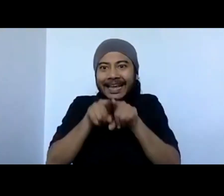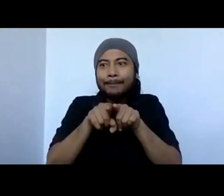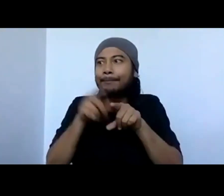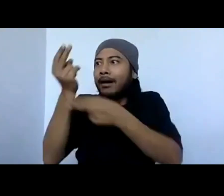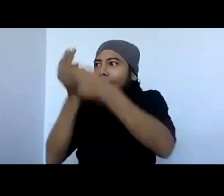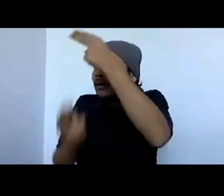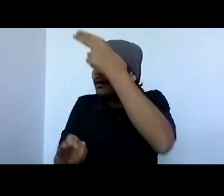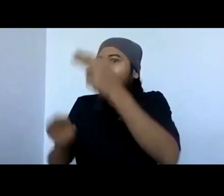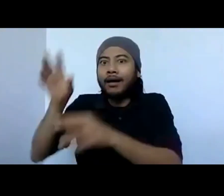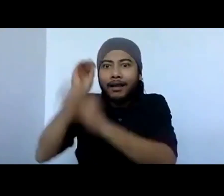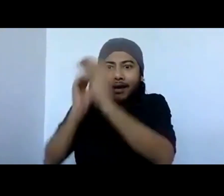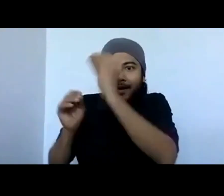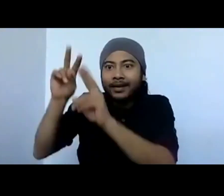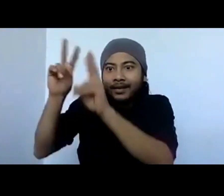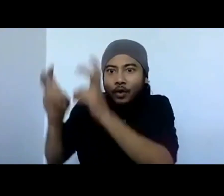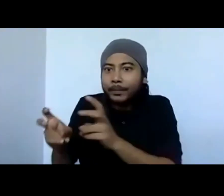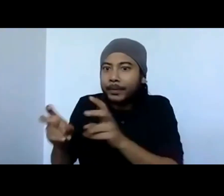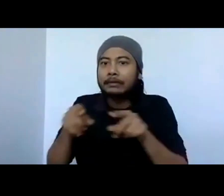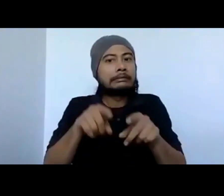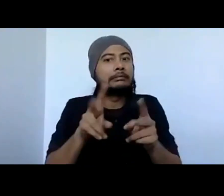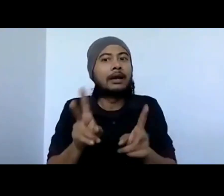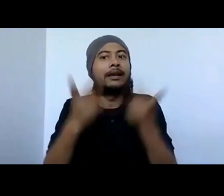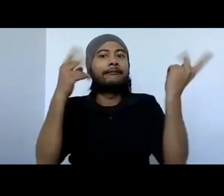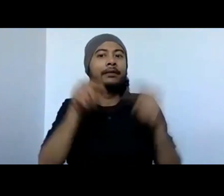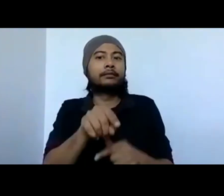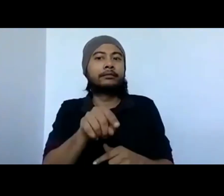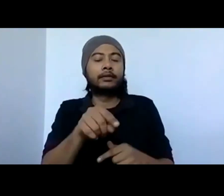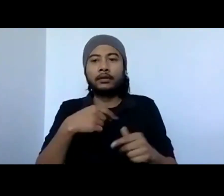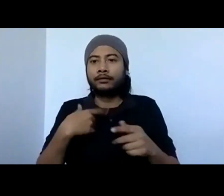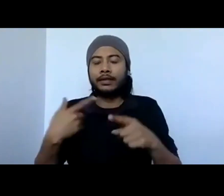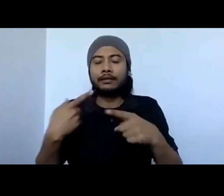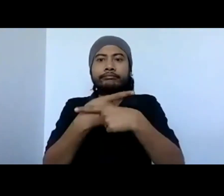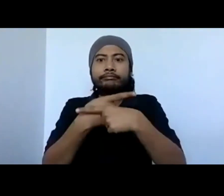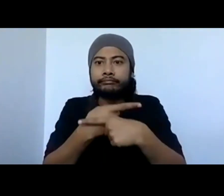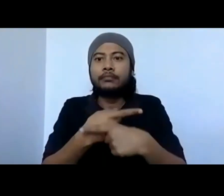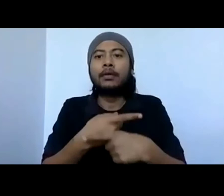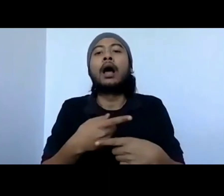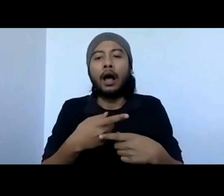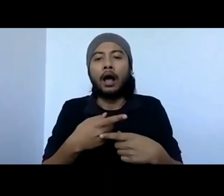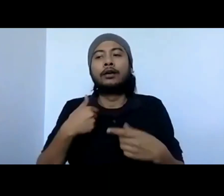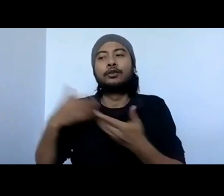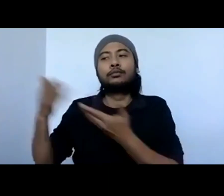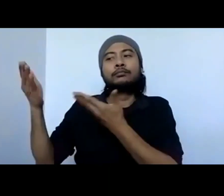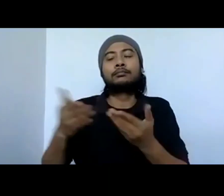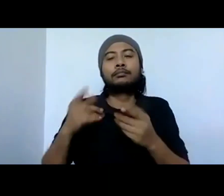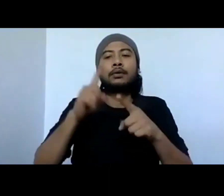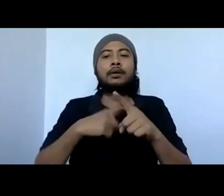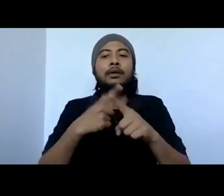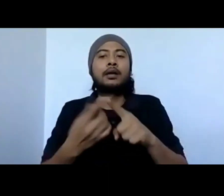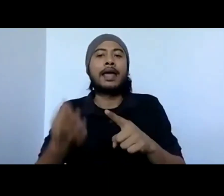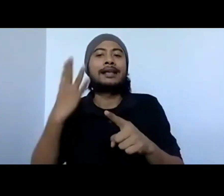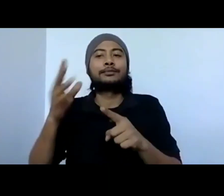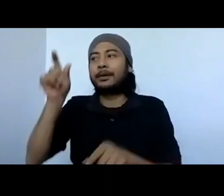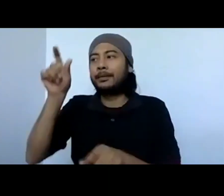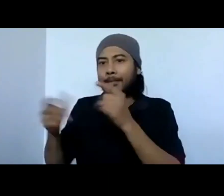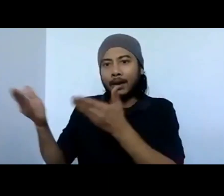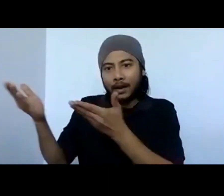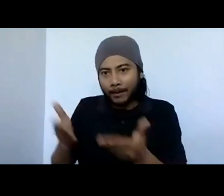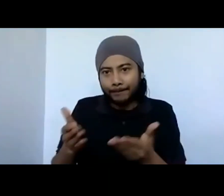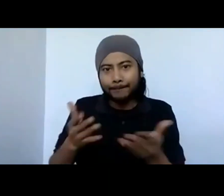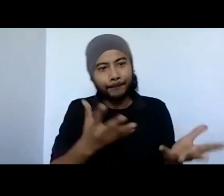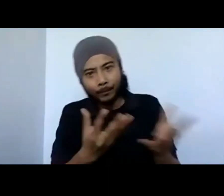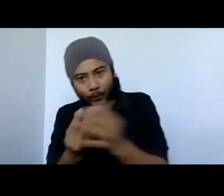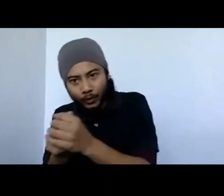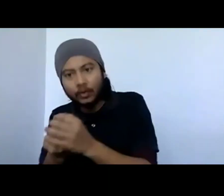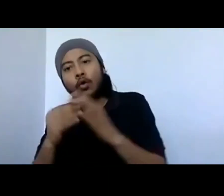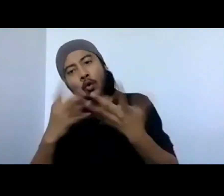we had, we do is bring in experts or, you know, I take them on a walk. So a group of children, we